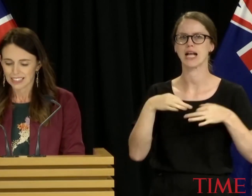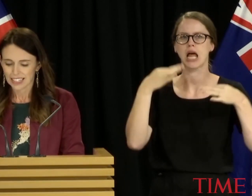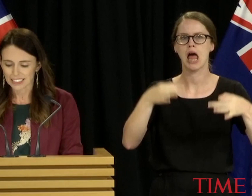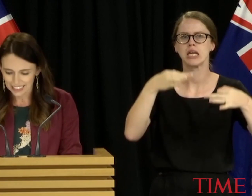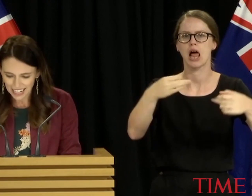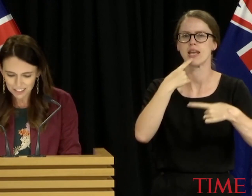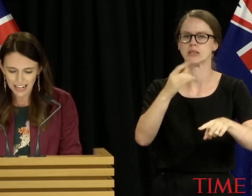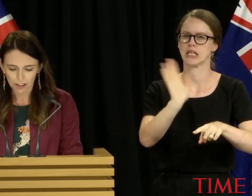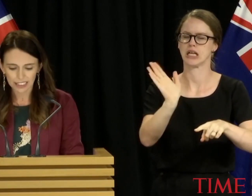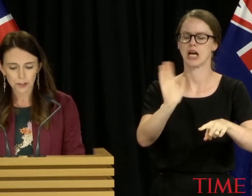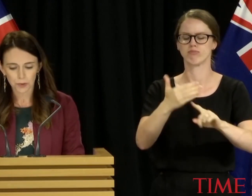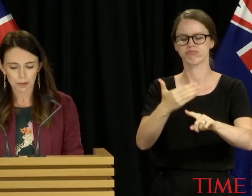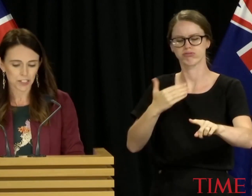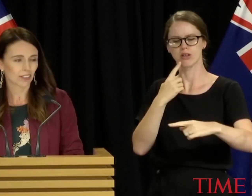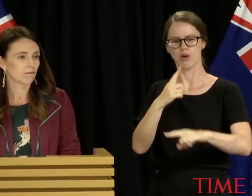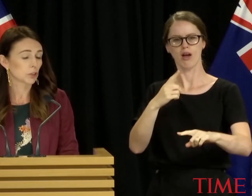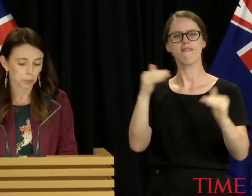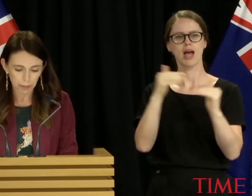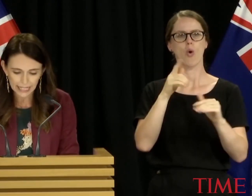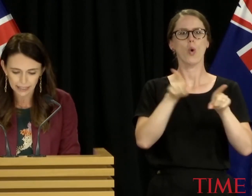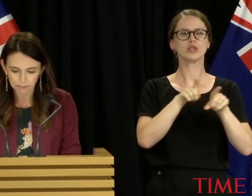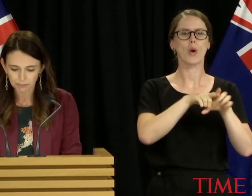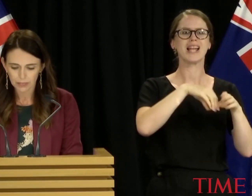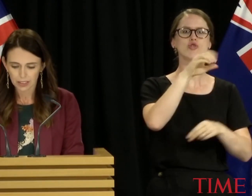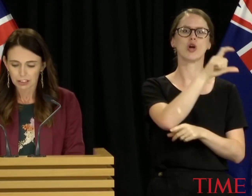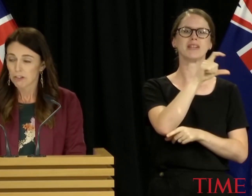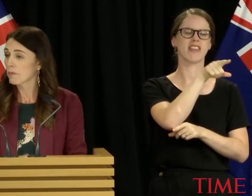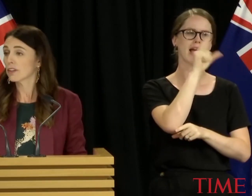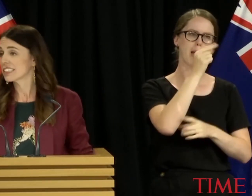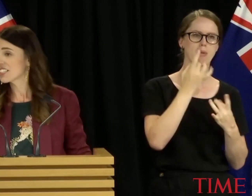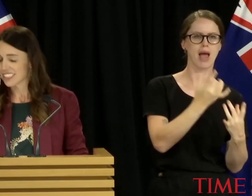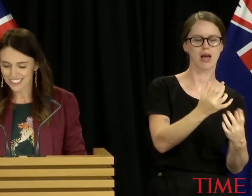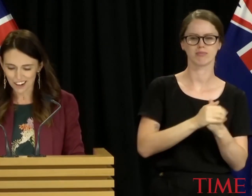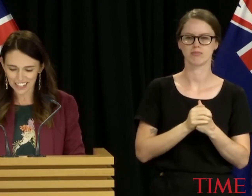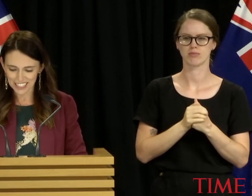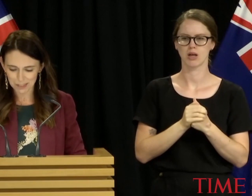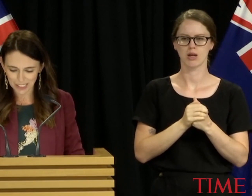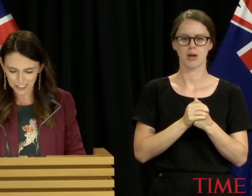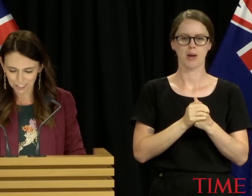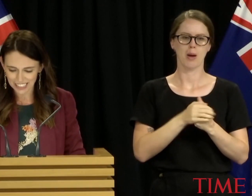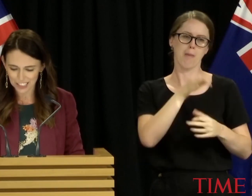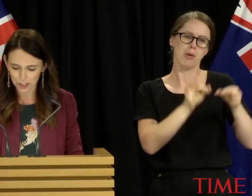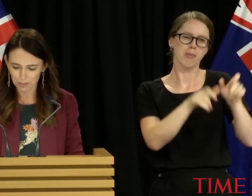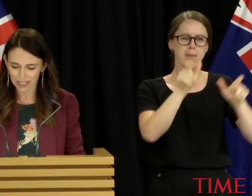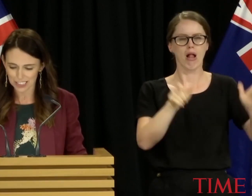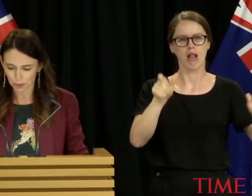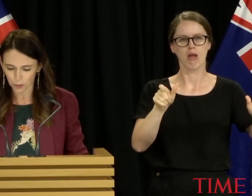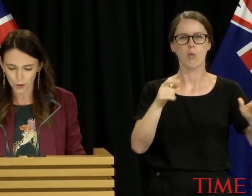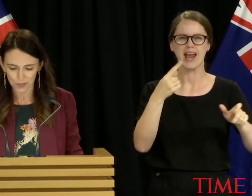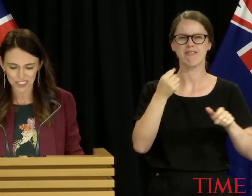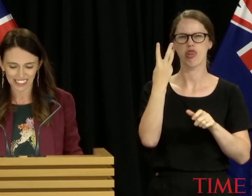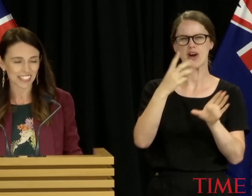and it allows our Electoral Commission to prepare. For politicians, I expect a three-year term